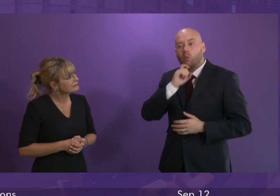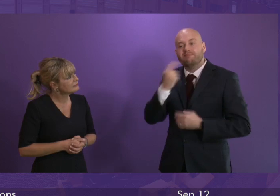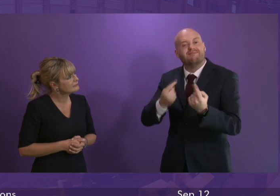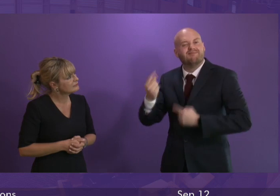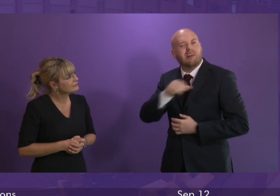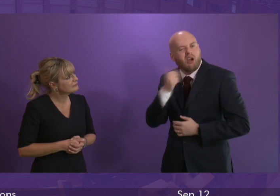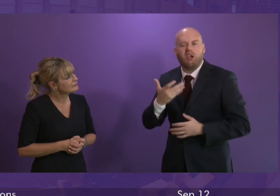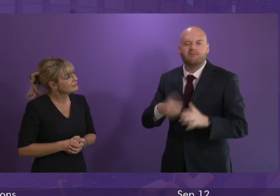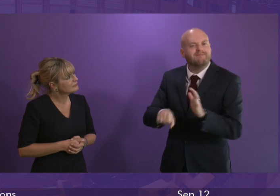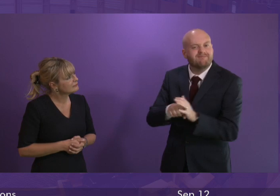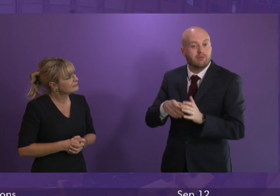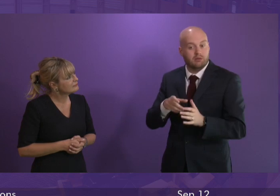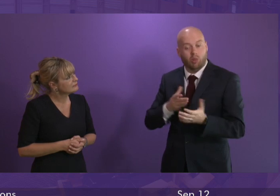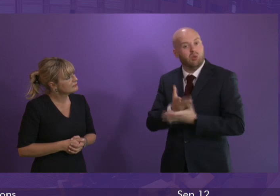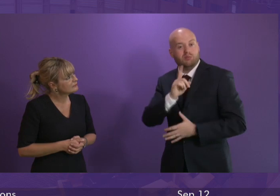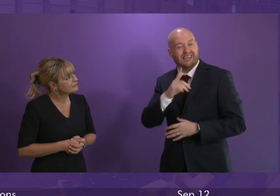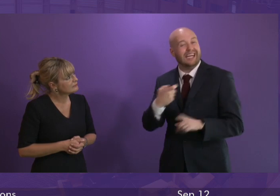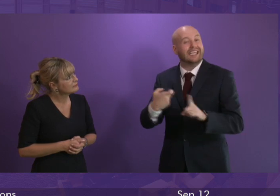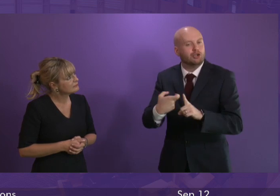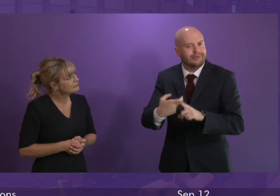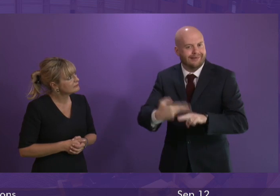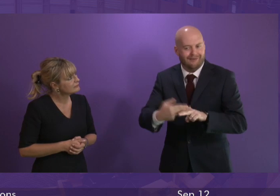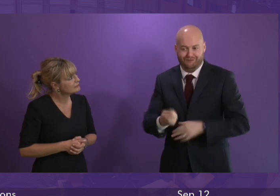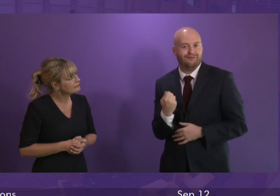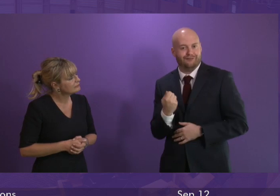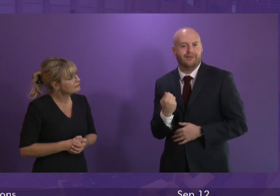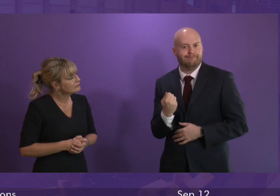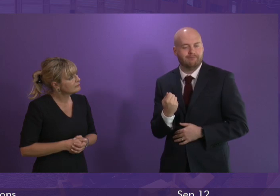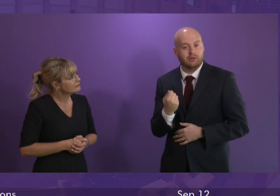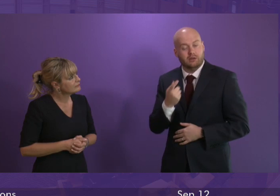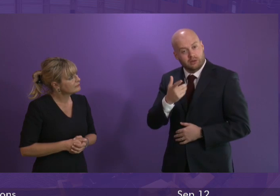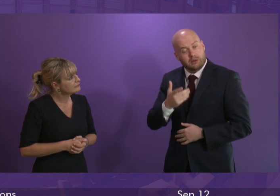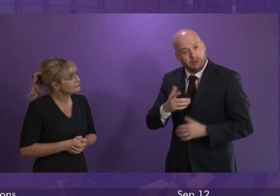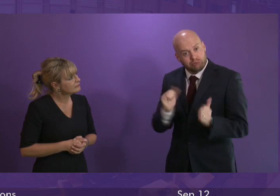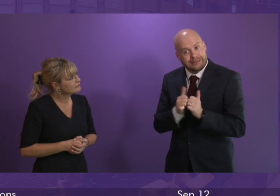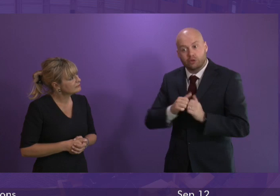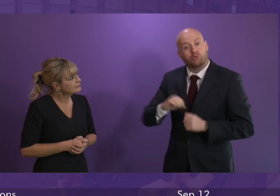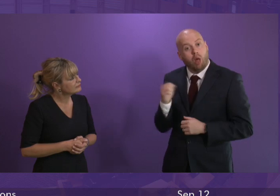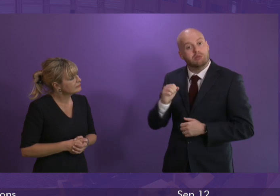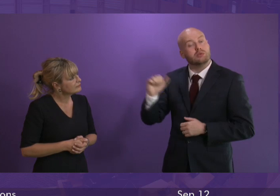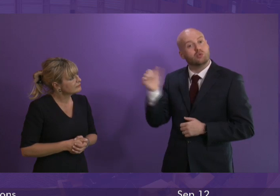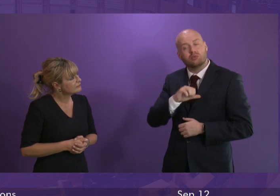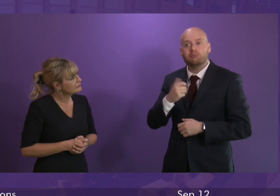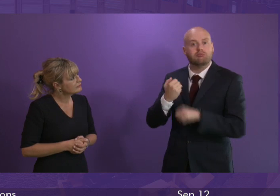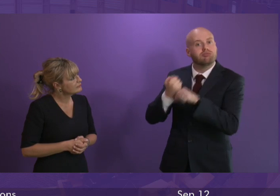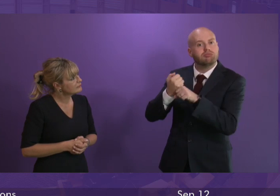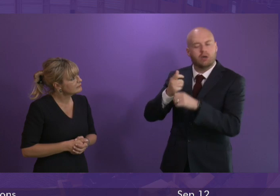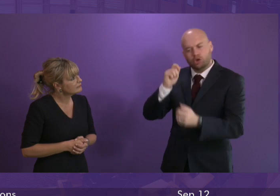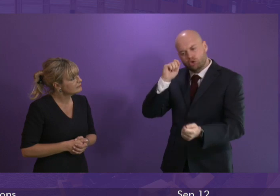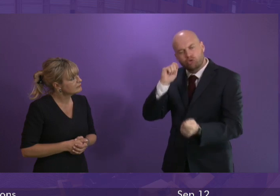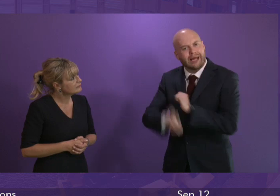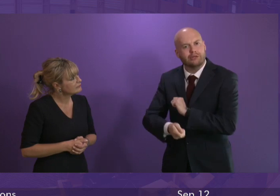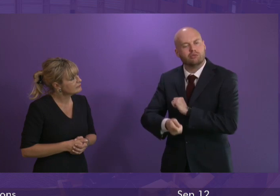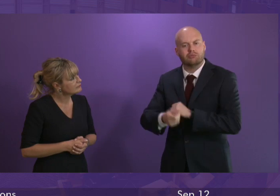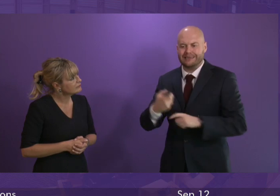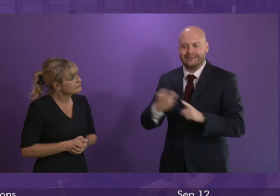knives would she agree with me that Scotland can be at the forefront of the campaign to replace sharp pointed knives that